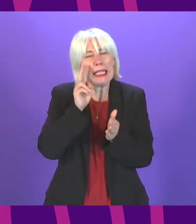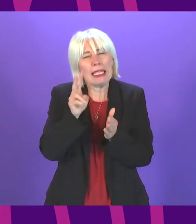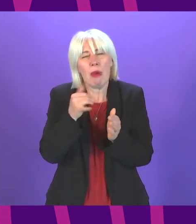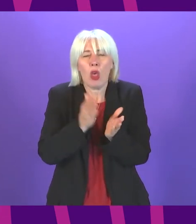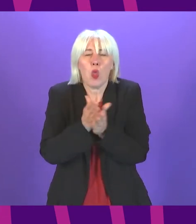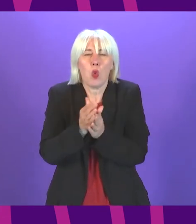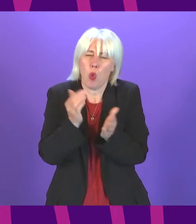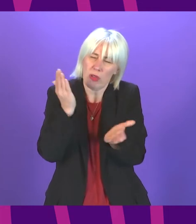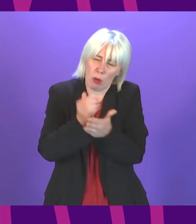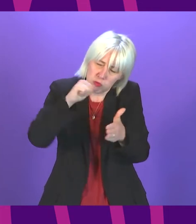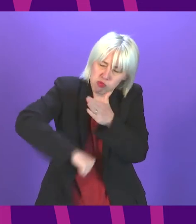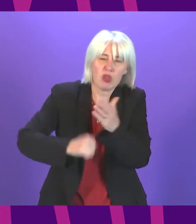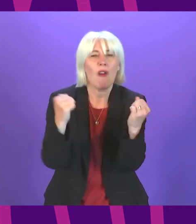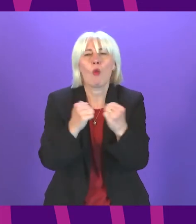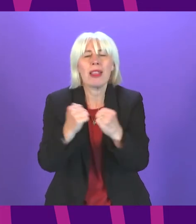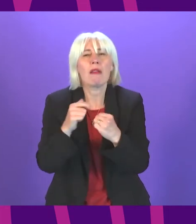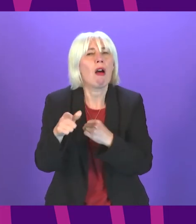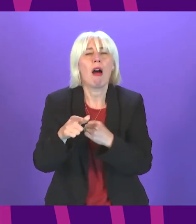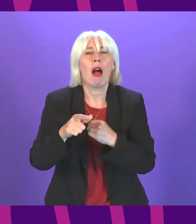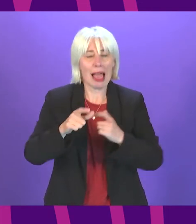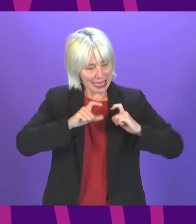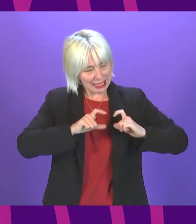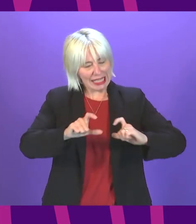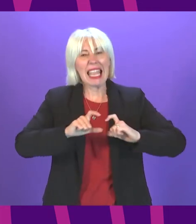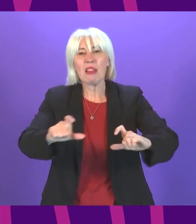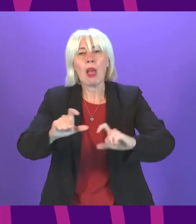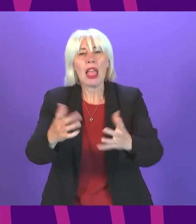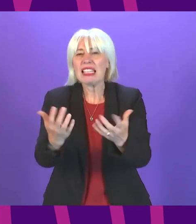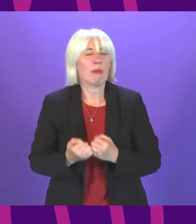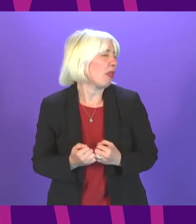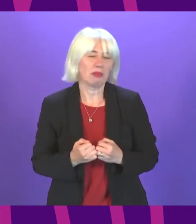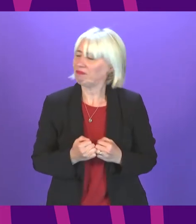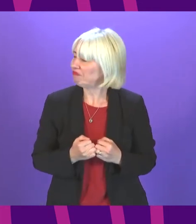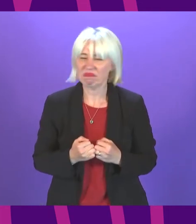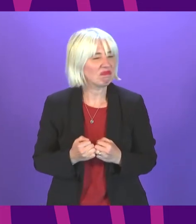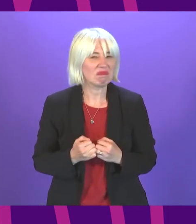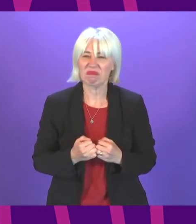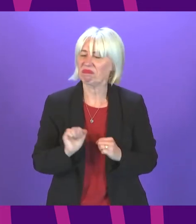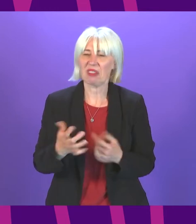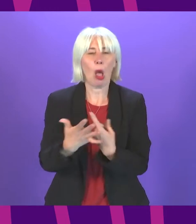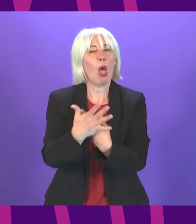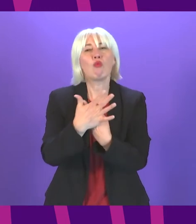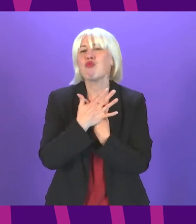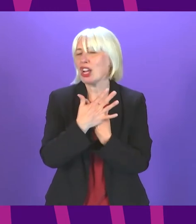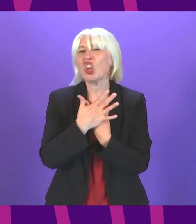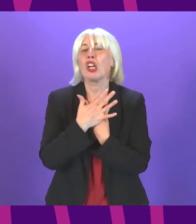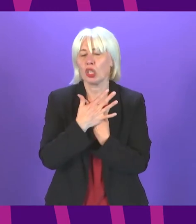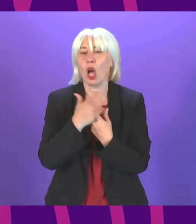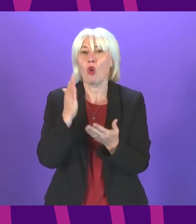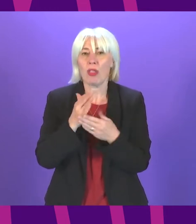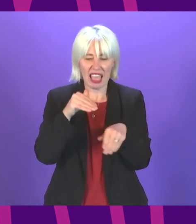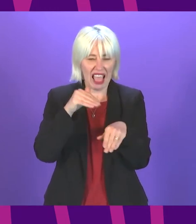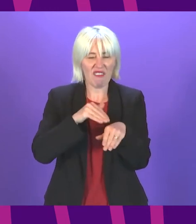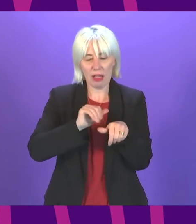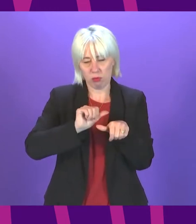this is not sustainable nor is it acceptable these pressures are having a clear knock-on